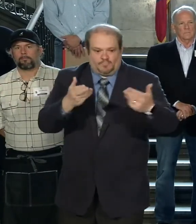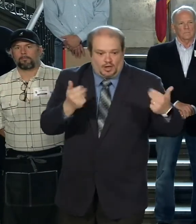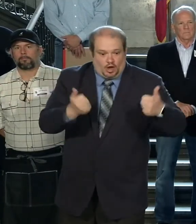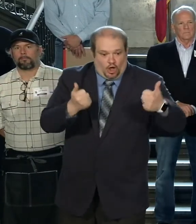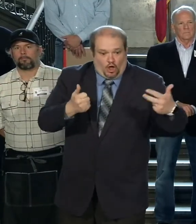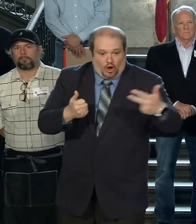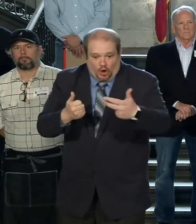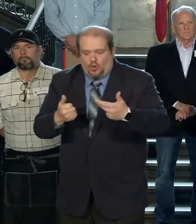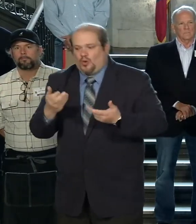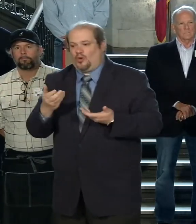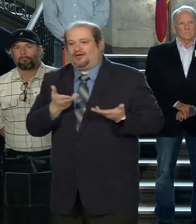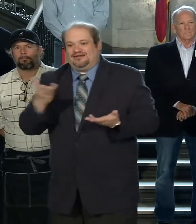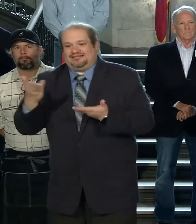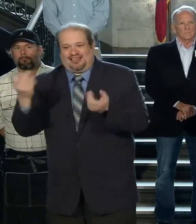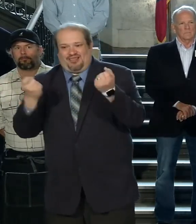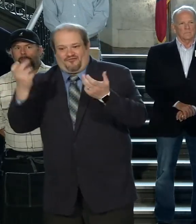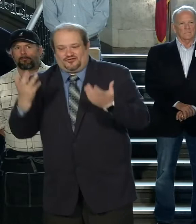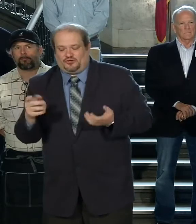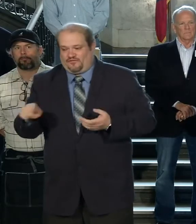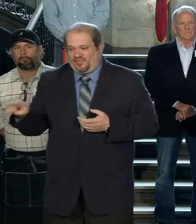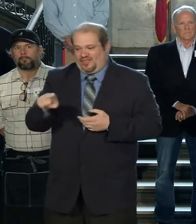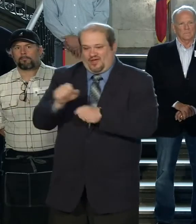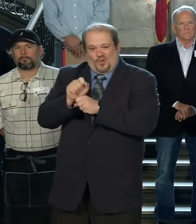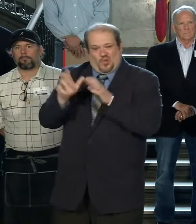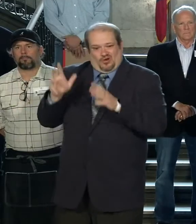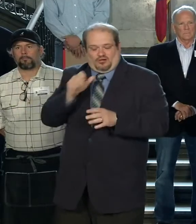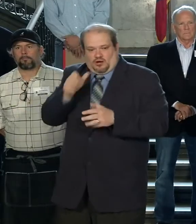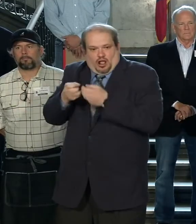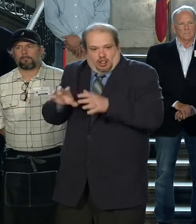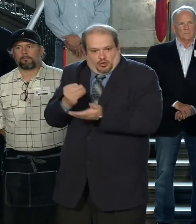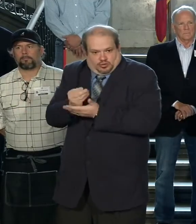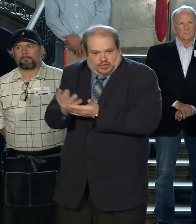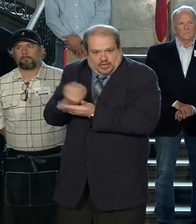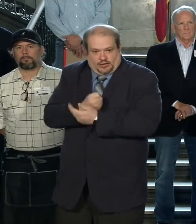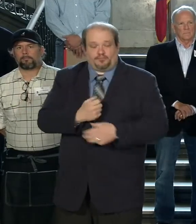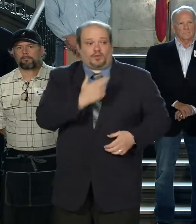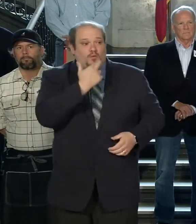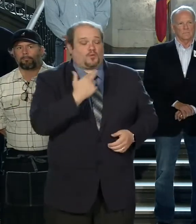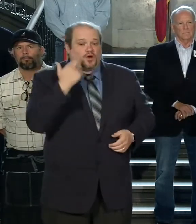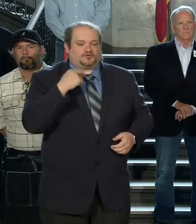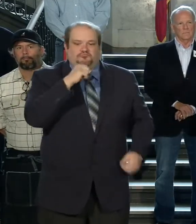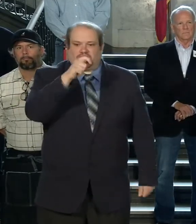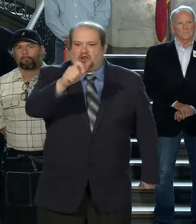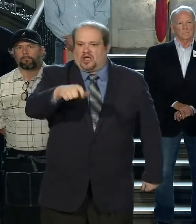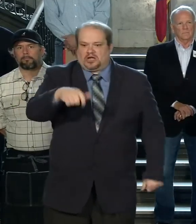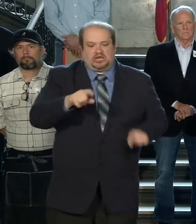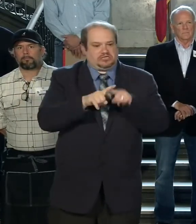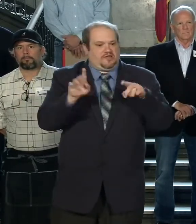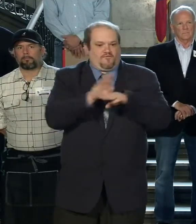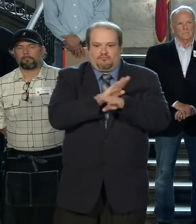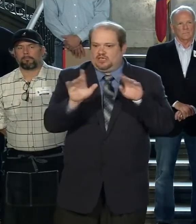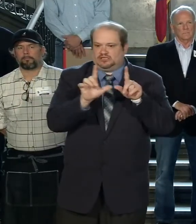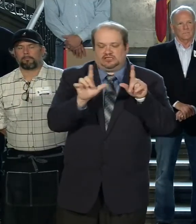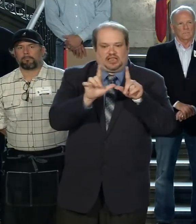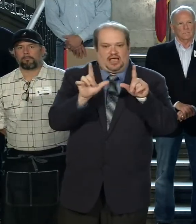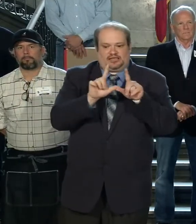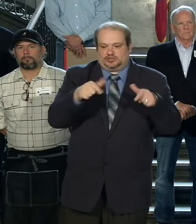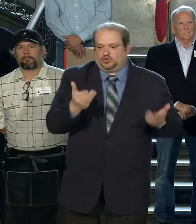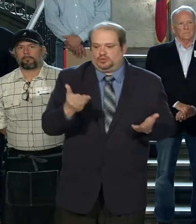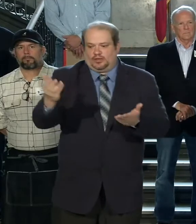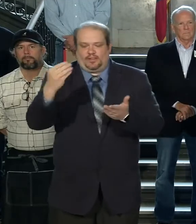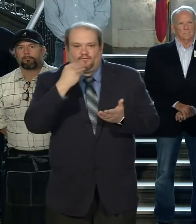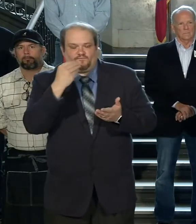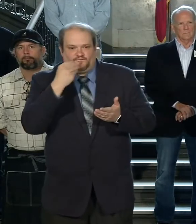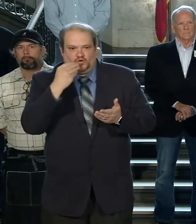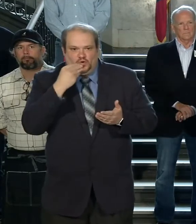so they do not lose their income as a result. Restaurants will not need a different business license to deliver food.